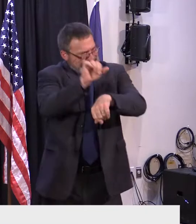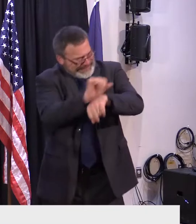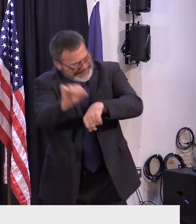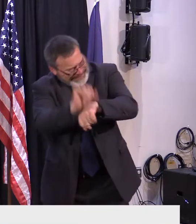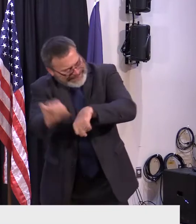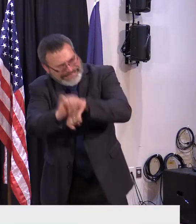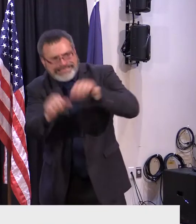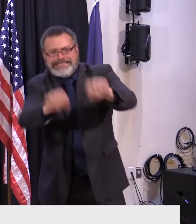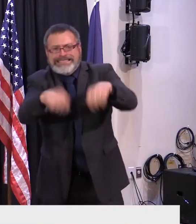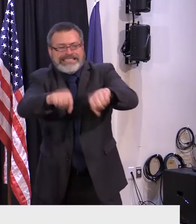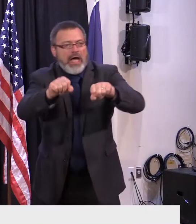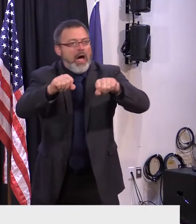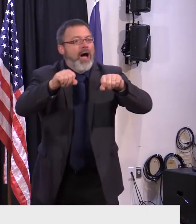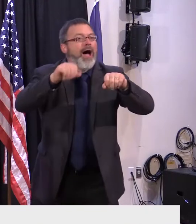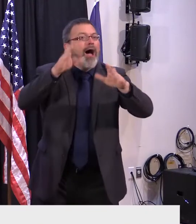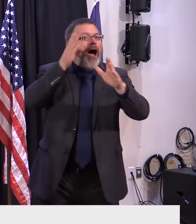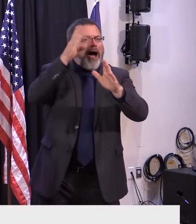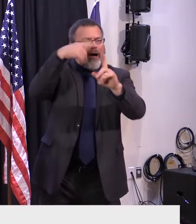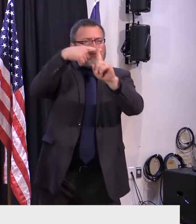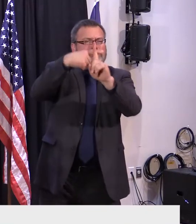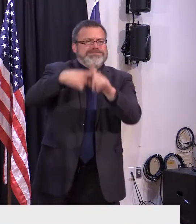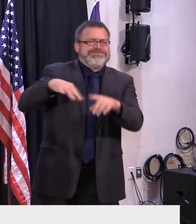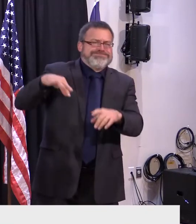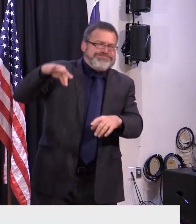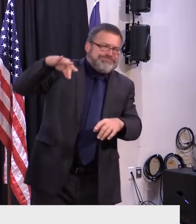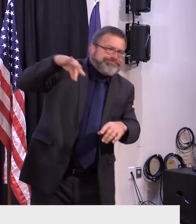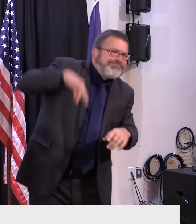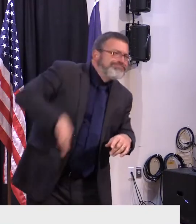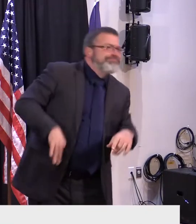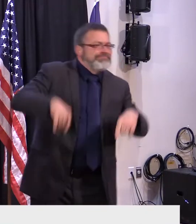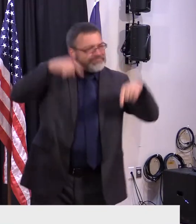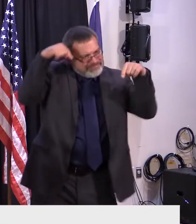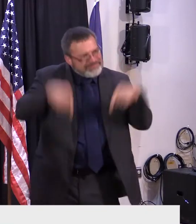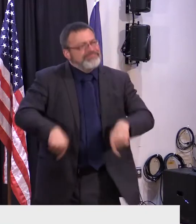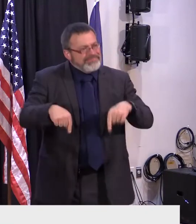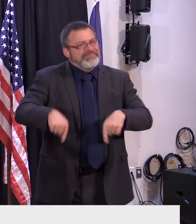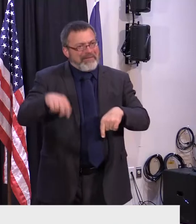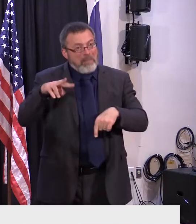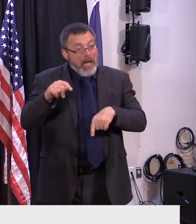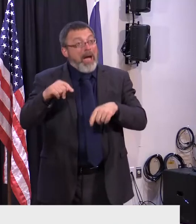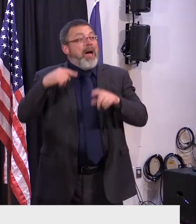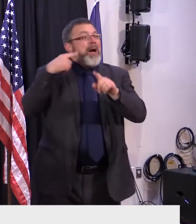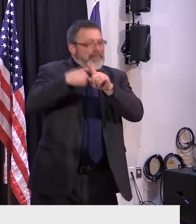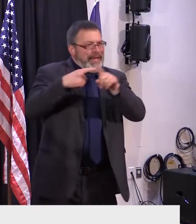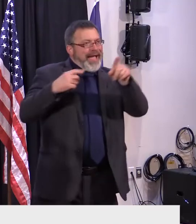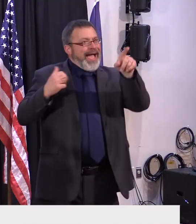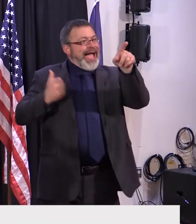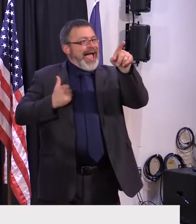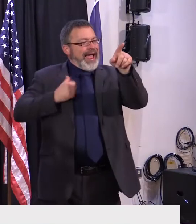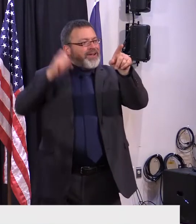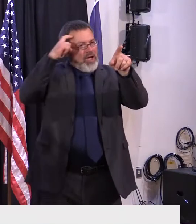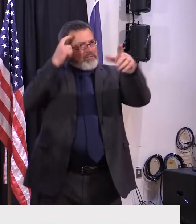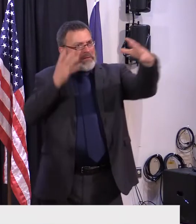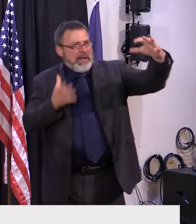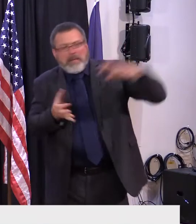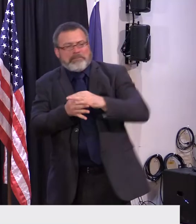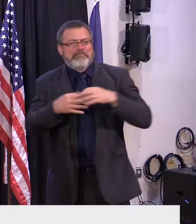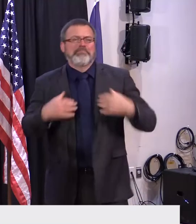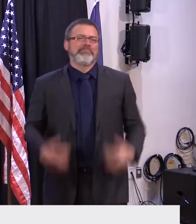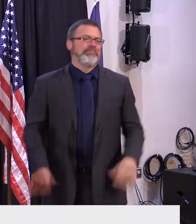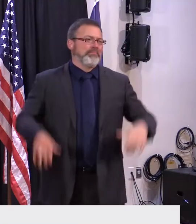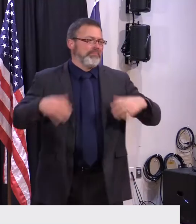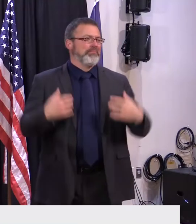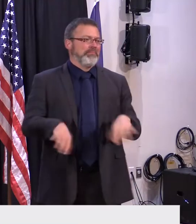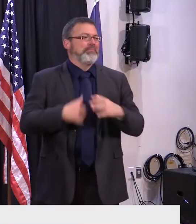accessible to government and business officials in Canada. I'll now turn it over to Commissioner Goldstein so she can share her